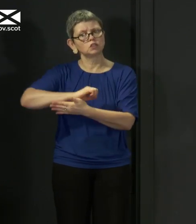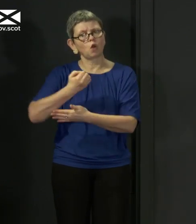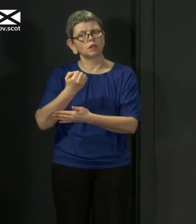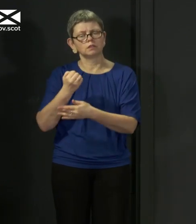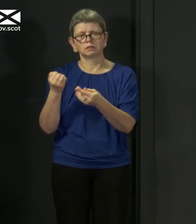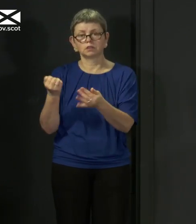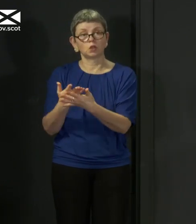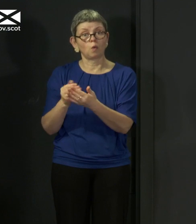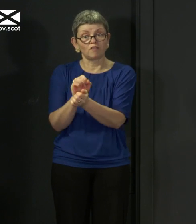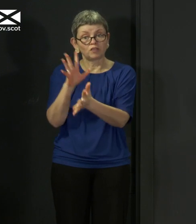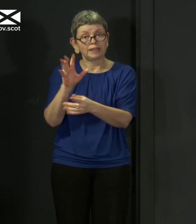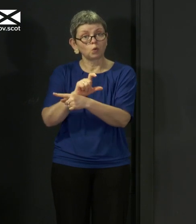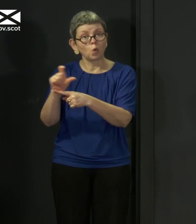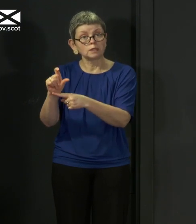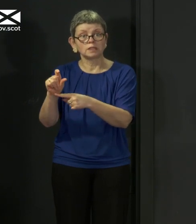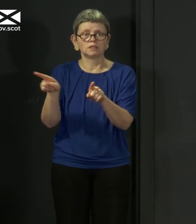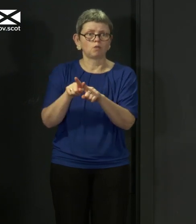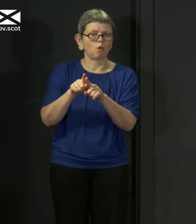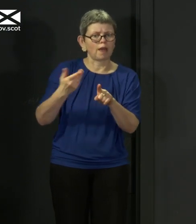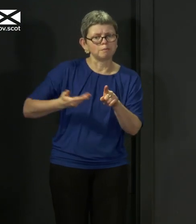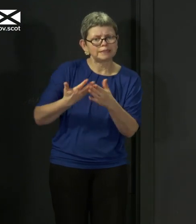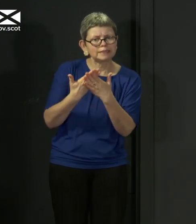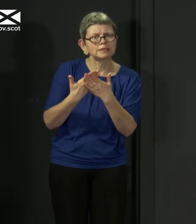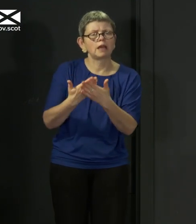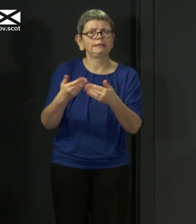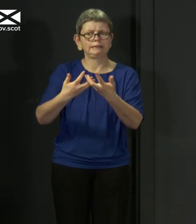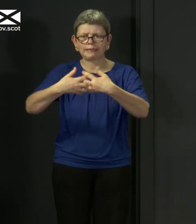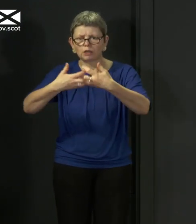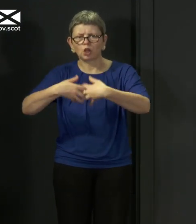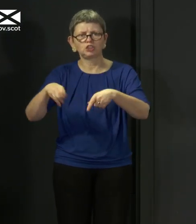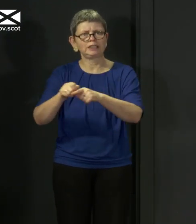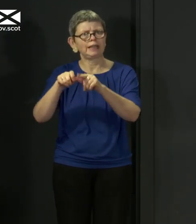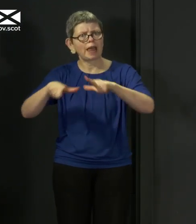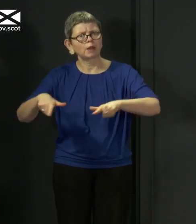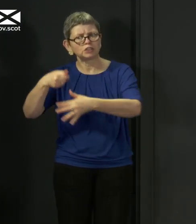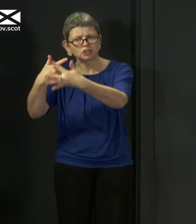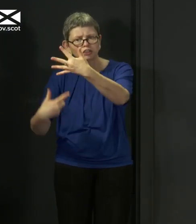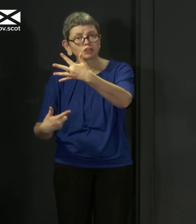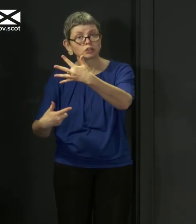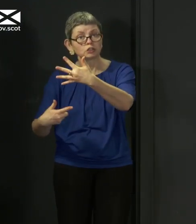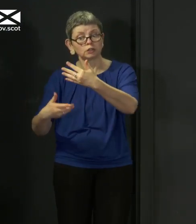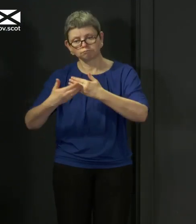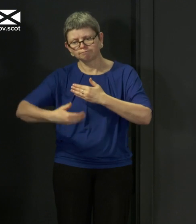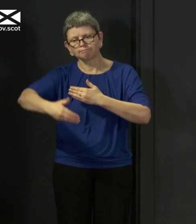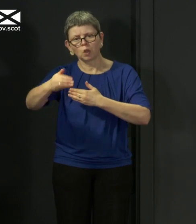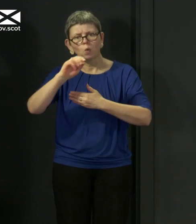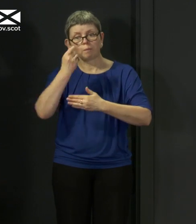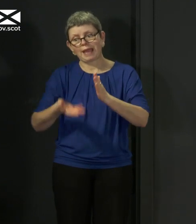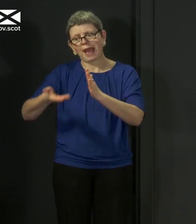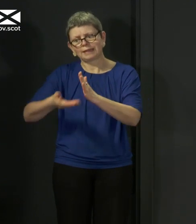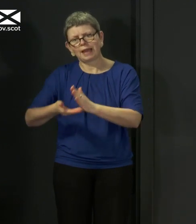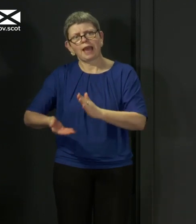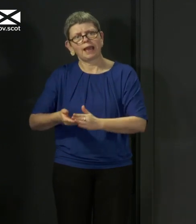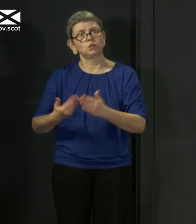technology, business studies and languages. In the coming weeks and months, we'll expand the range of courses available by working with colleges